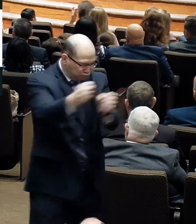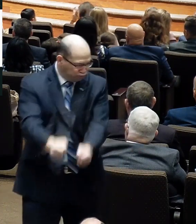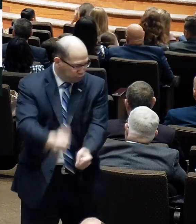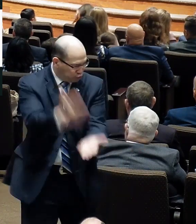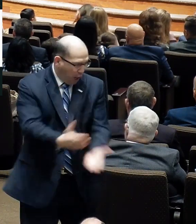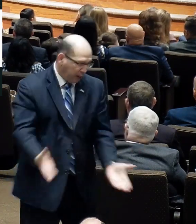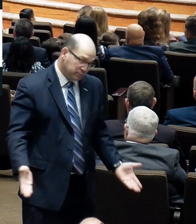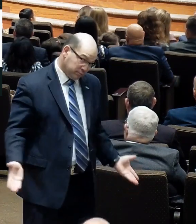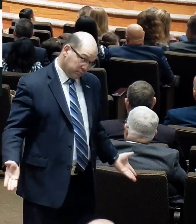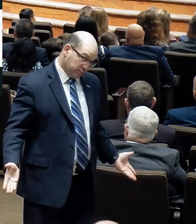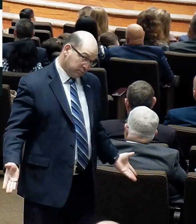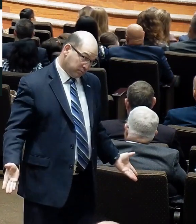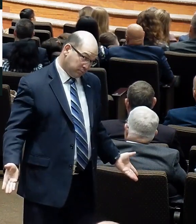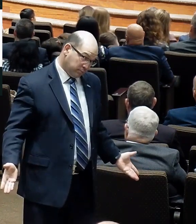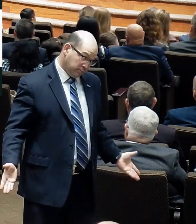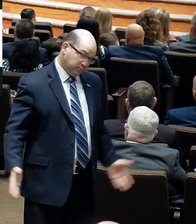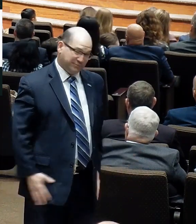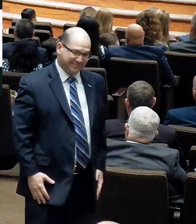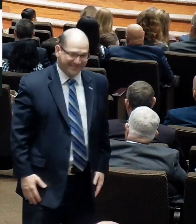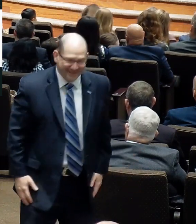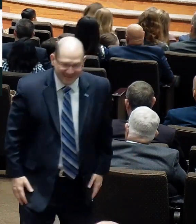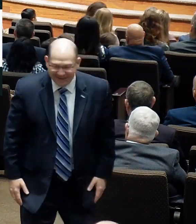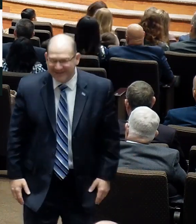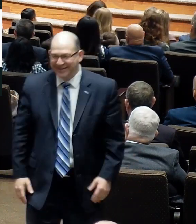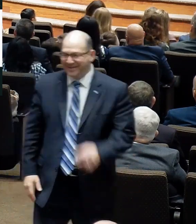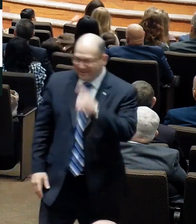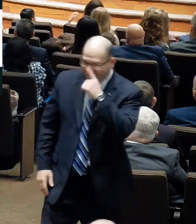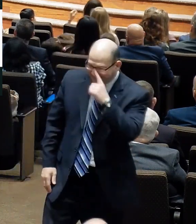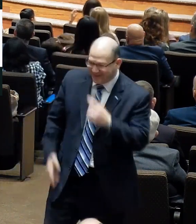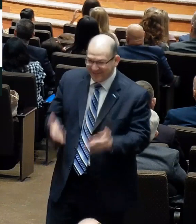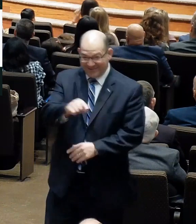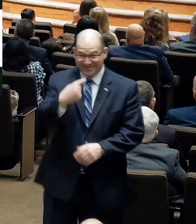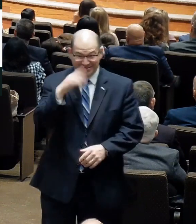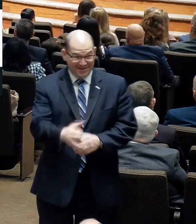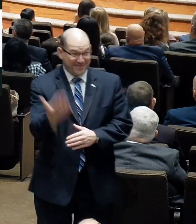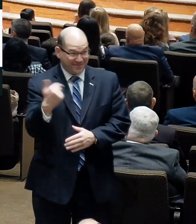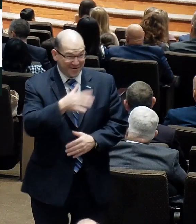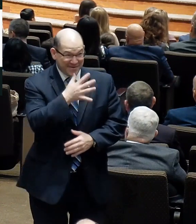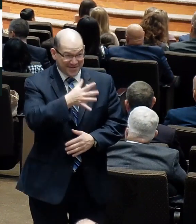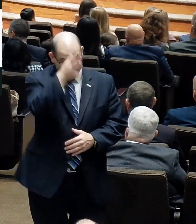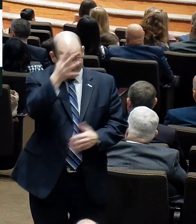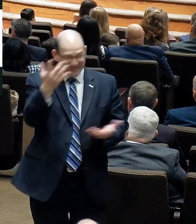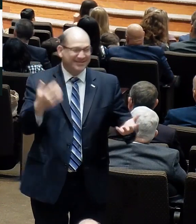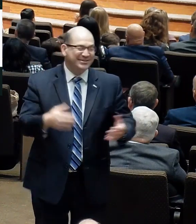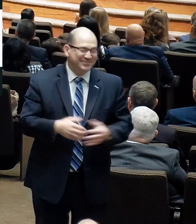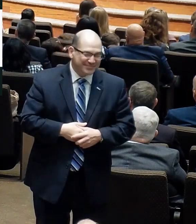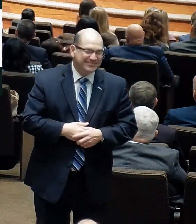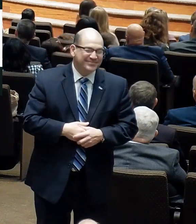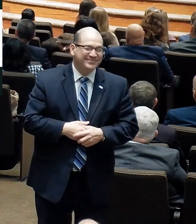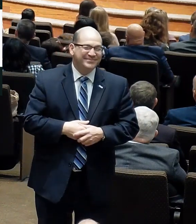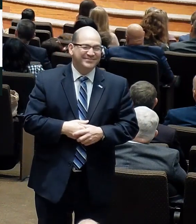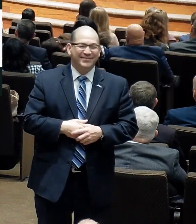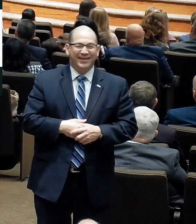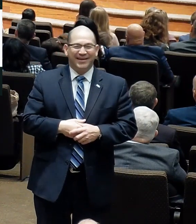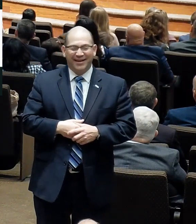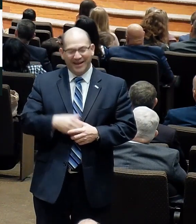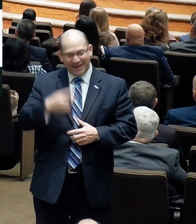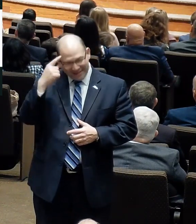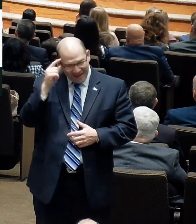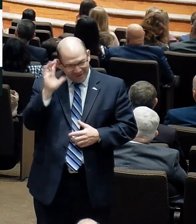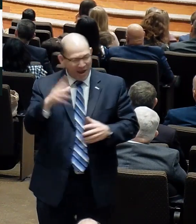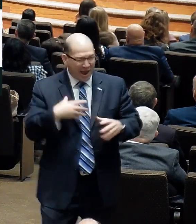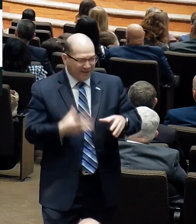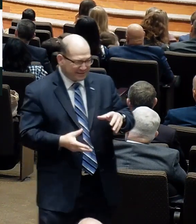any of you ever said that? So, I don't know what we're, there's going be a conference deal, I think, for all four of them. We'll put them together.